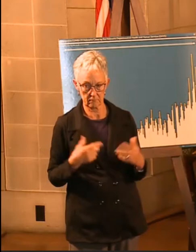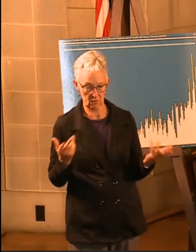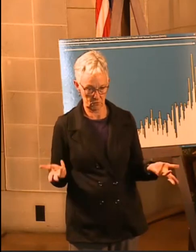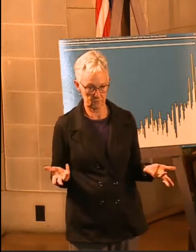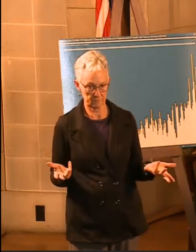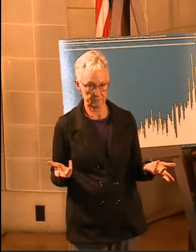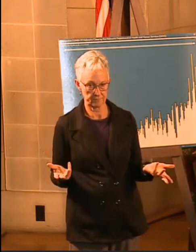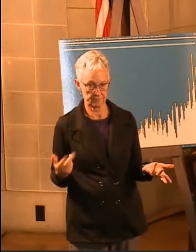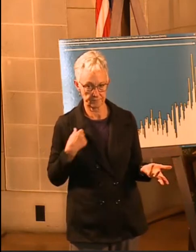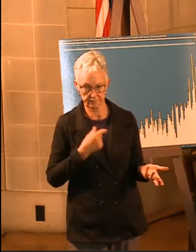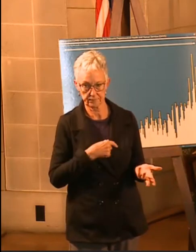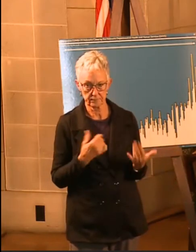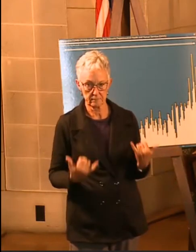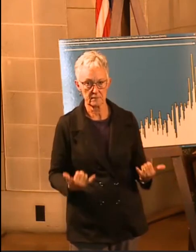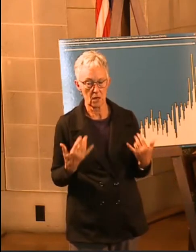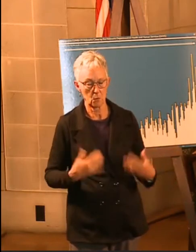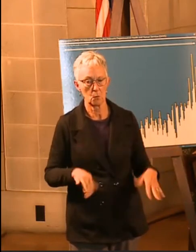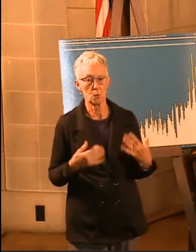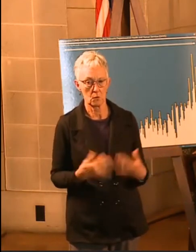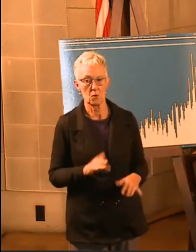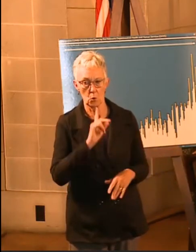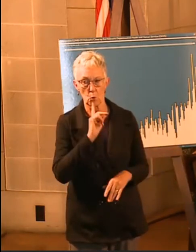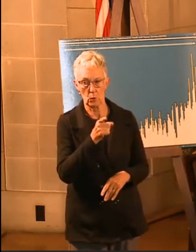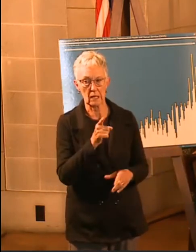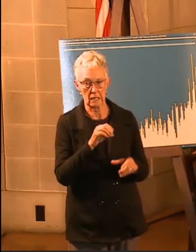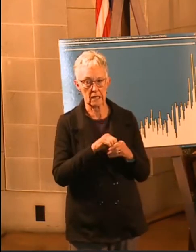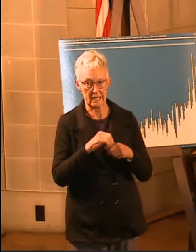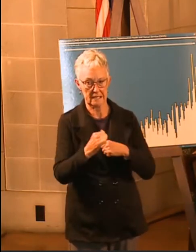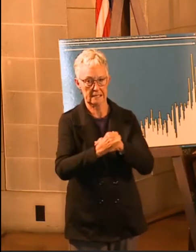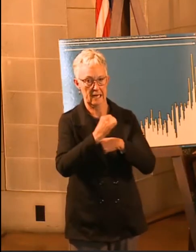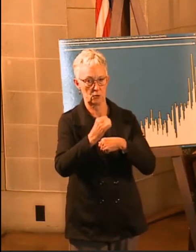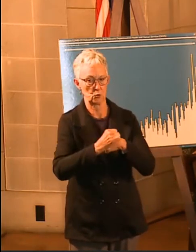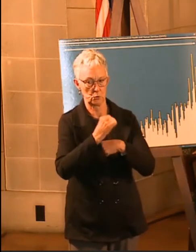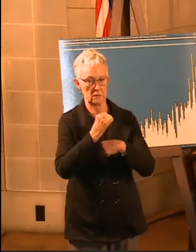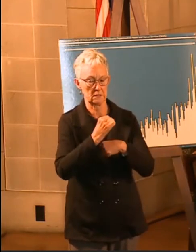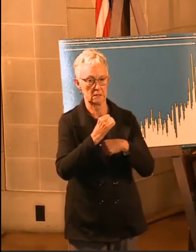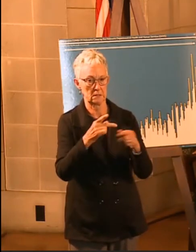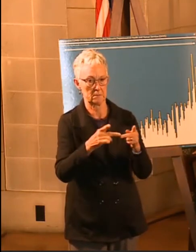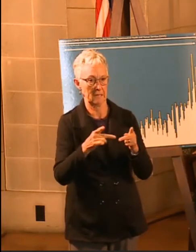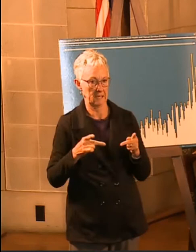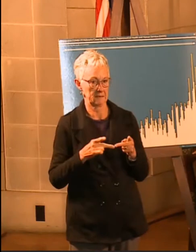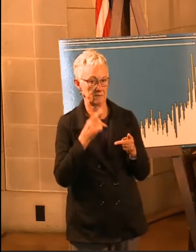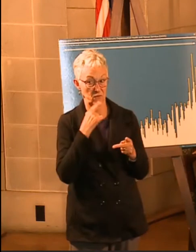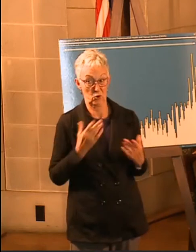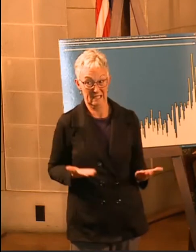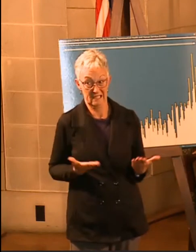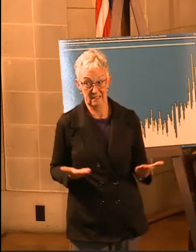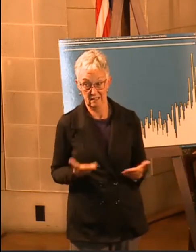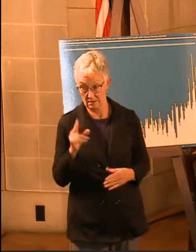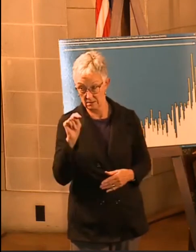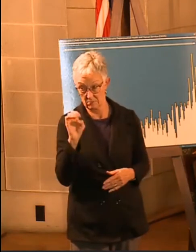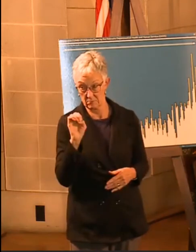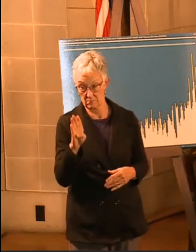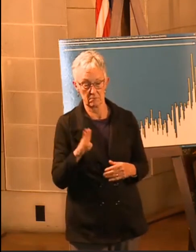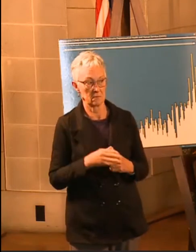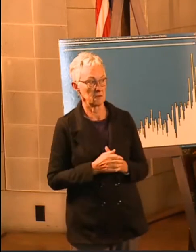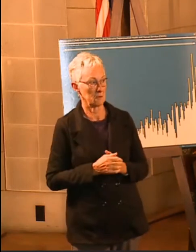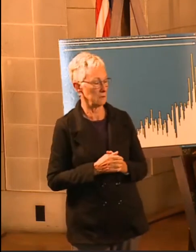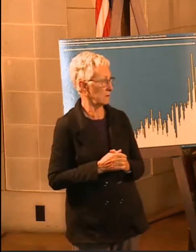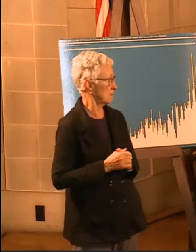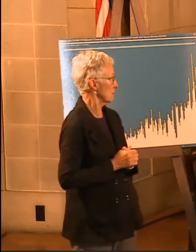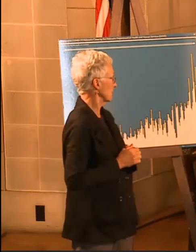So, we've entered a dangerous phase in the pandemic for Nebraska. As you can see from